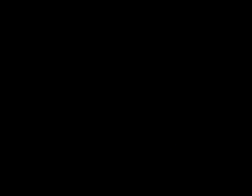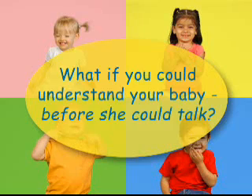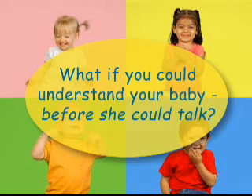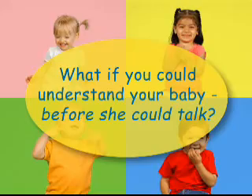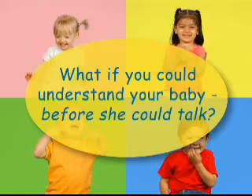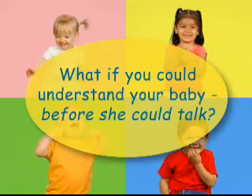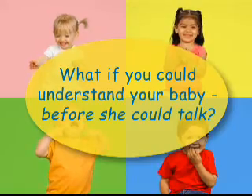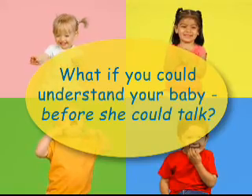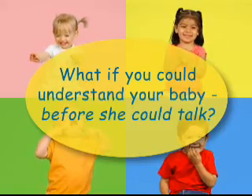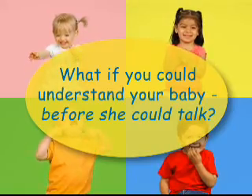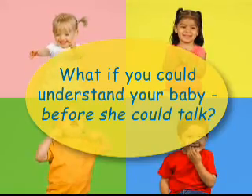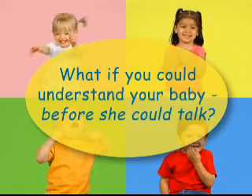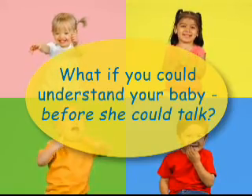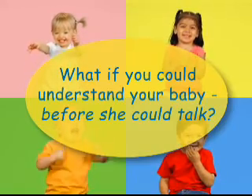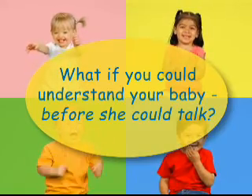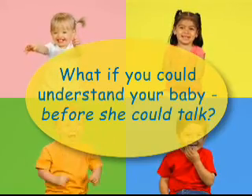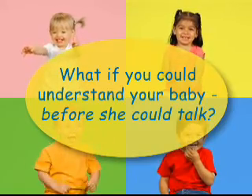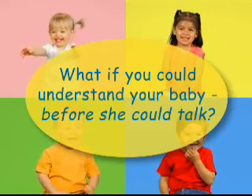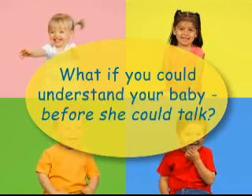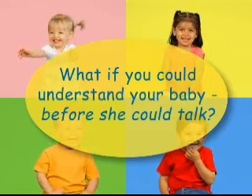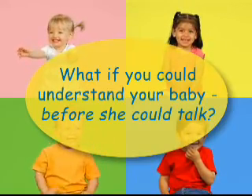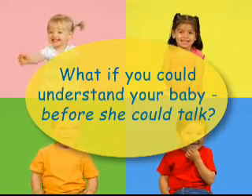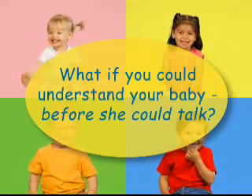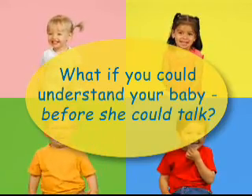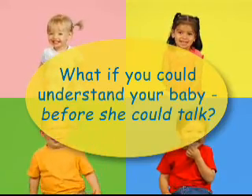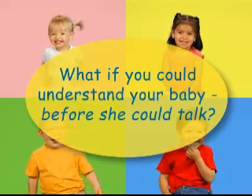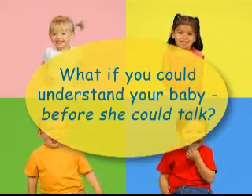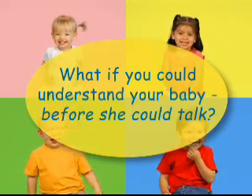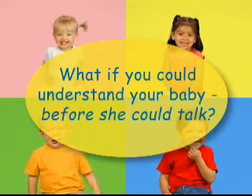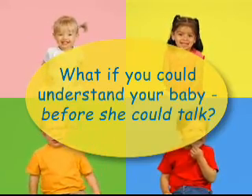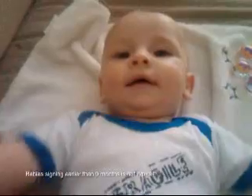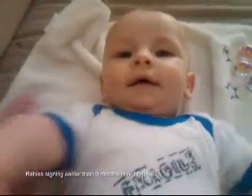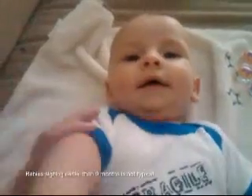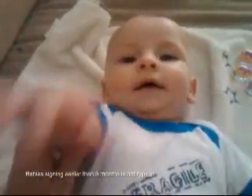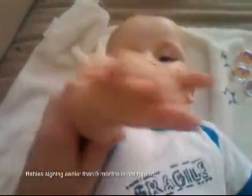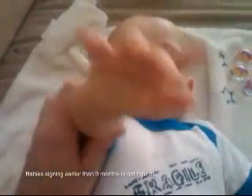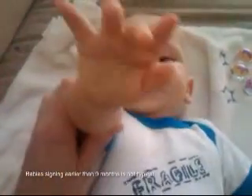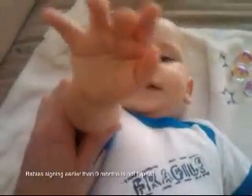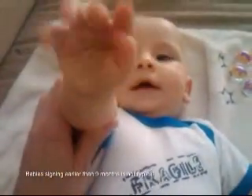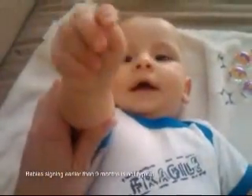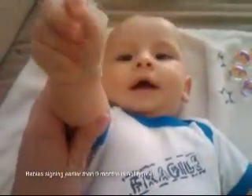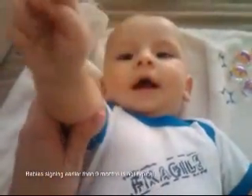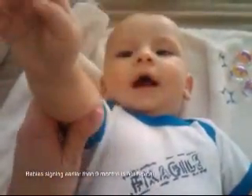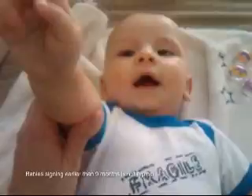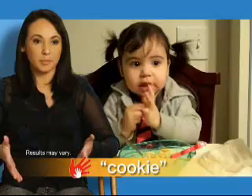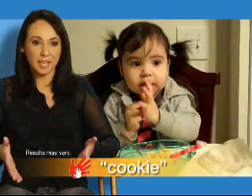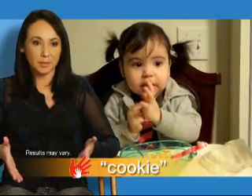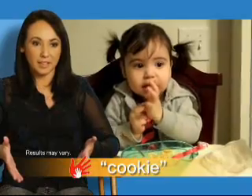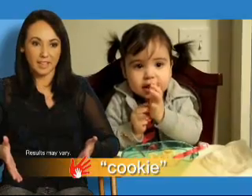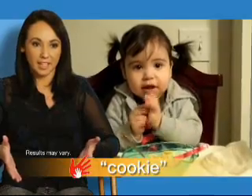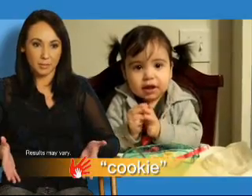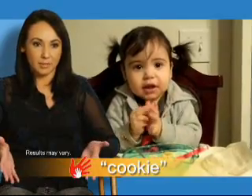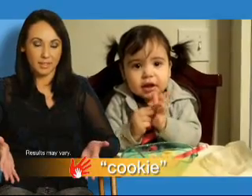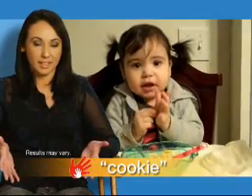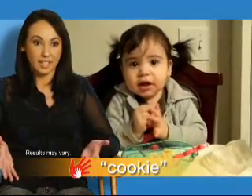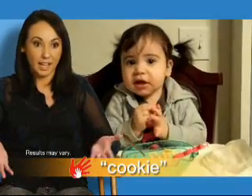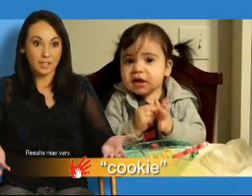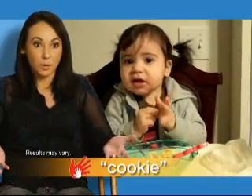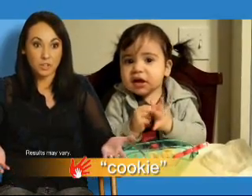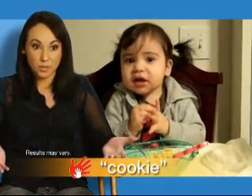What if you could really understand your baby before she could talk? It was amazing. She's just a baby, and I know what